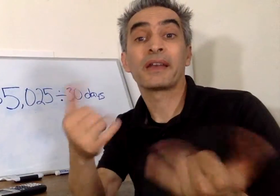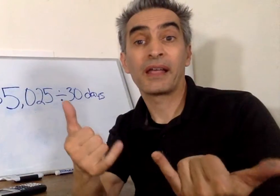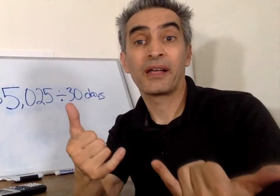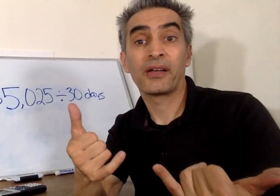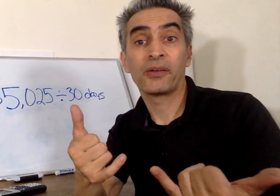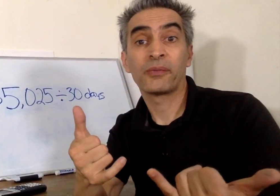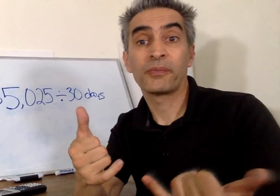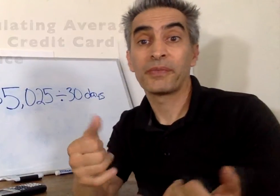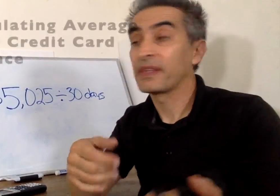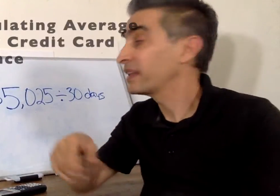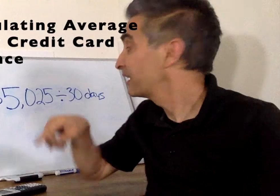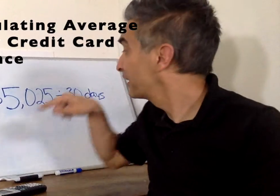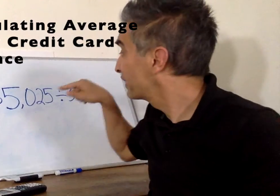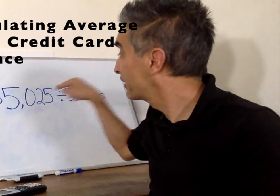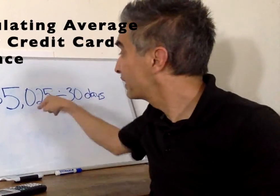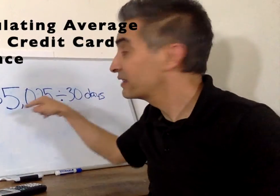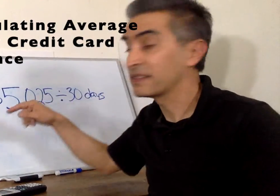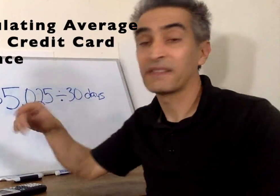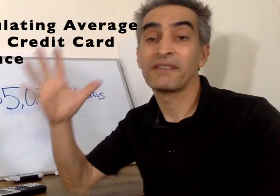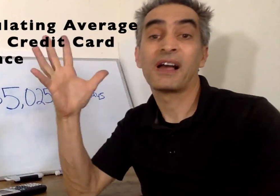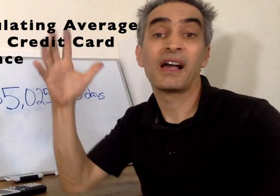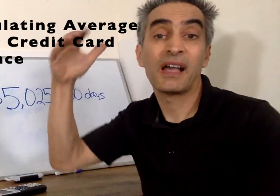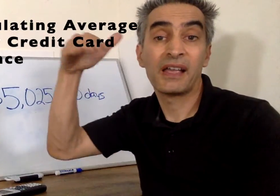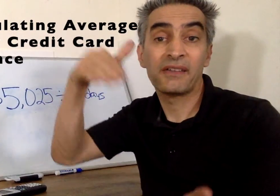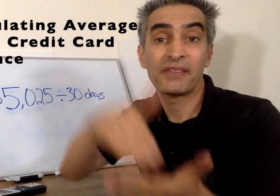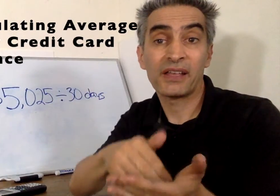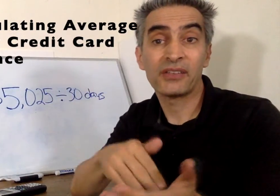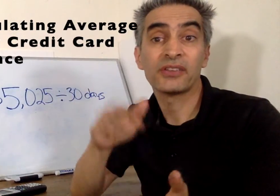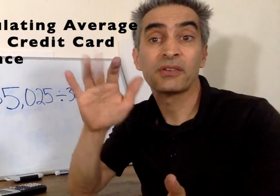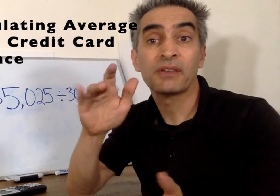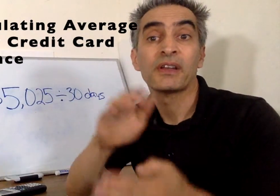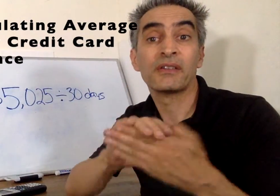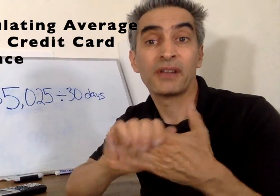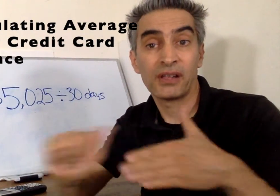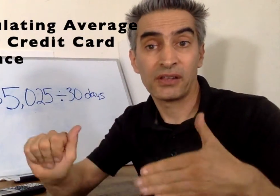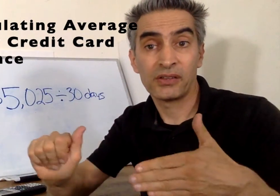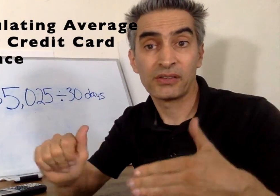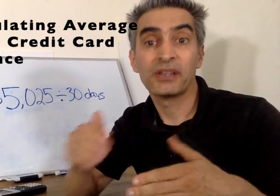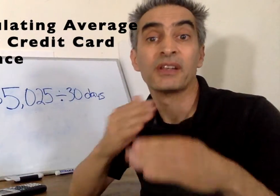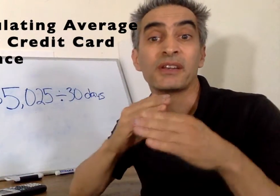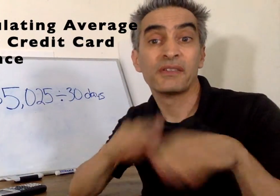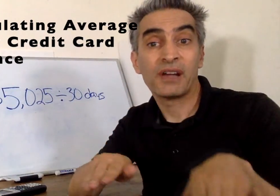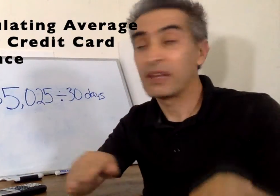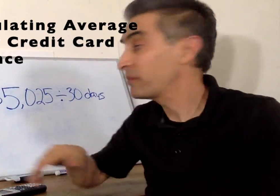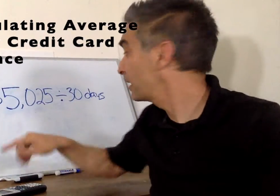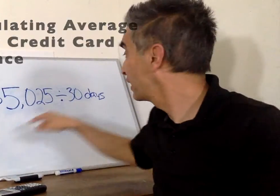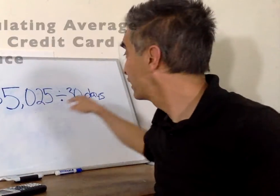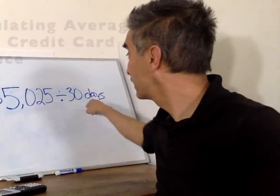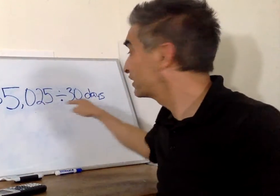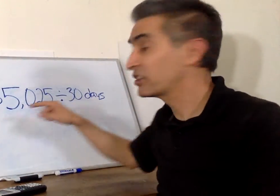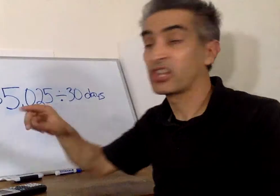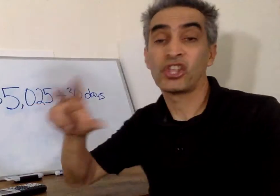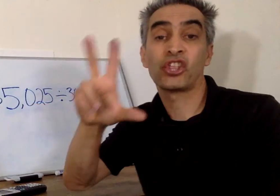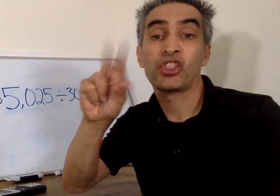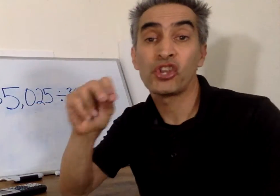$5 this $5,025 gets divided by 30 days